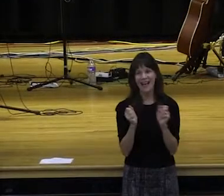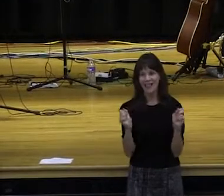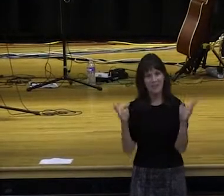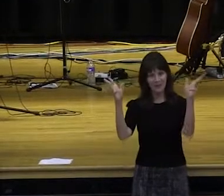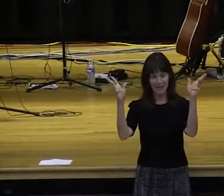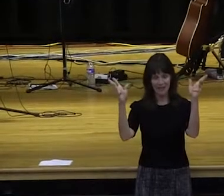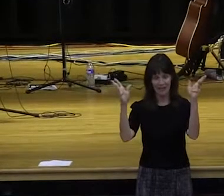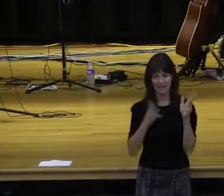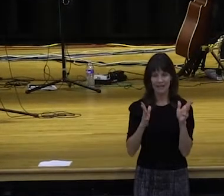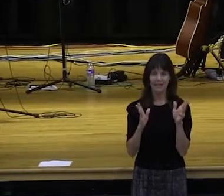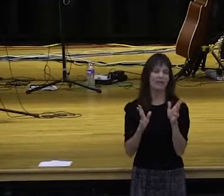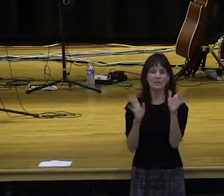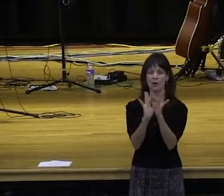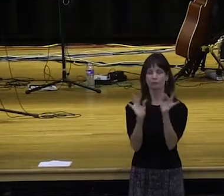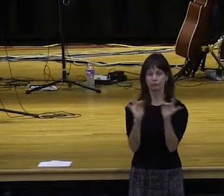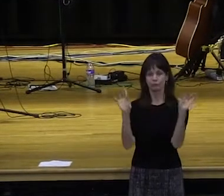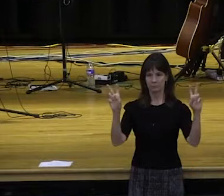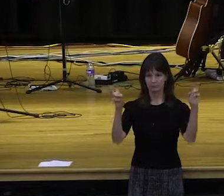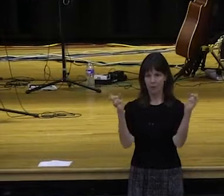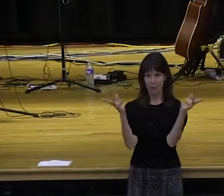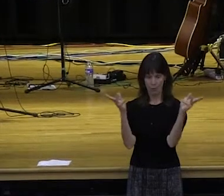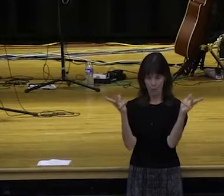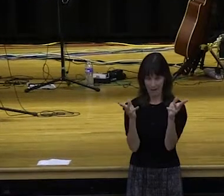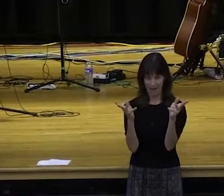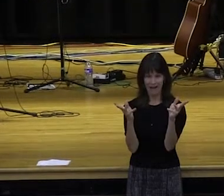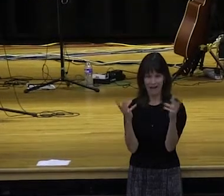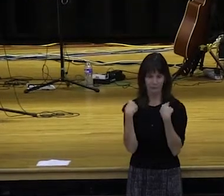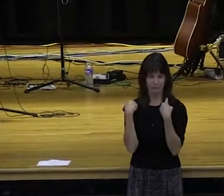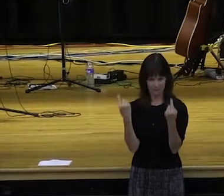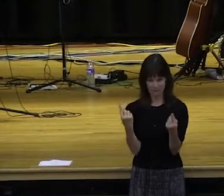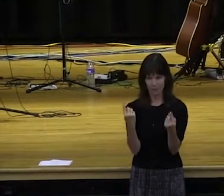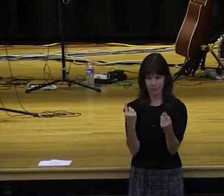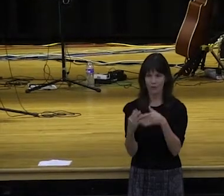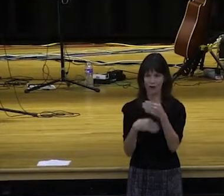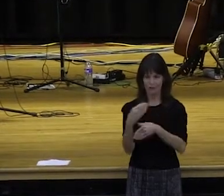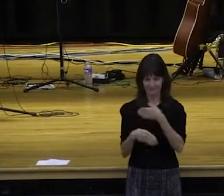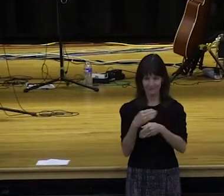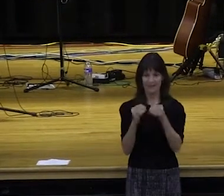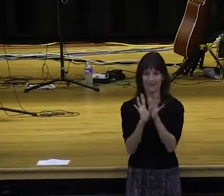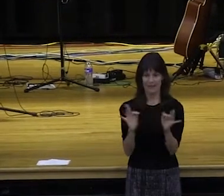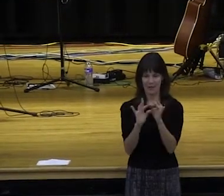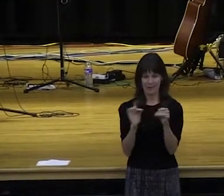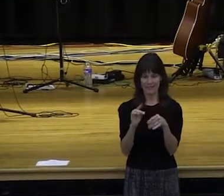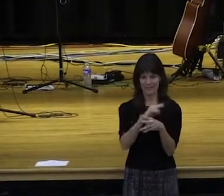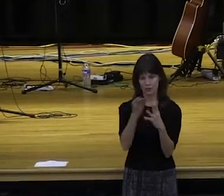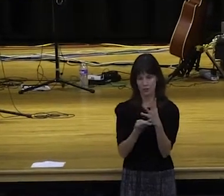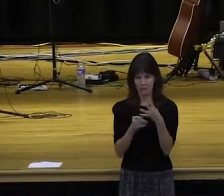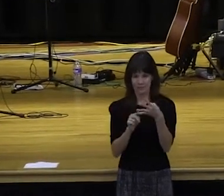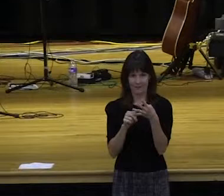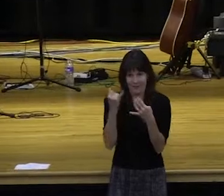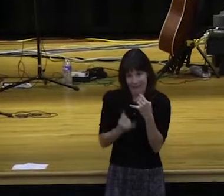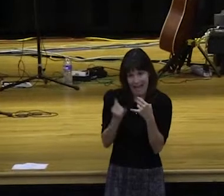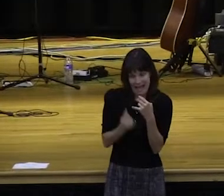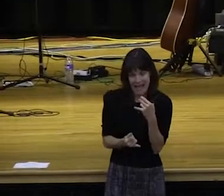The title of my message, again, this is the fourth and last in the series of blessing. The title of my message is, A God-Inspired,